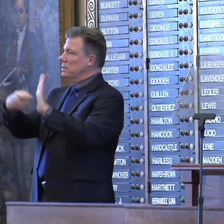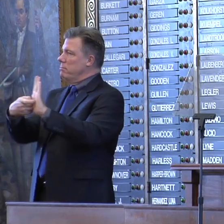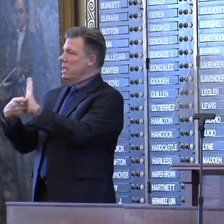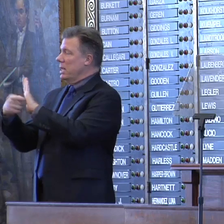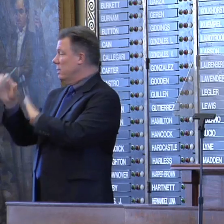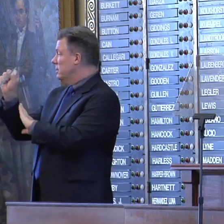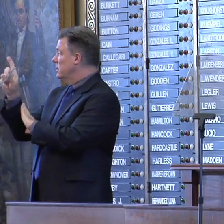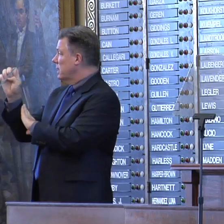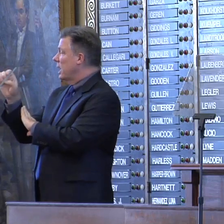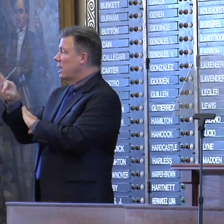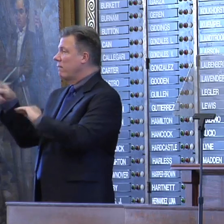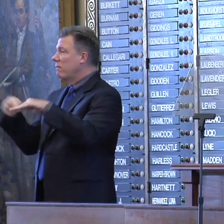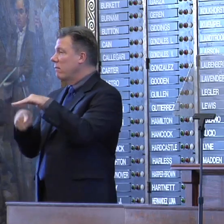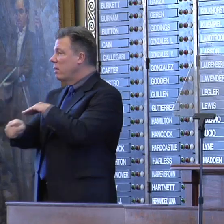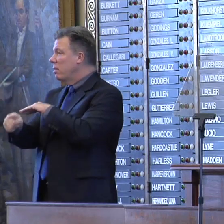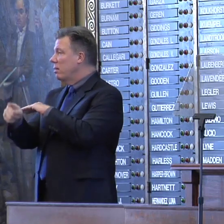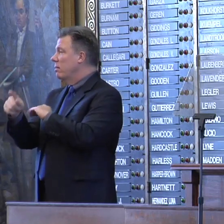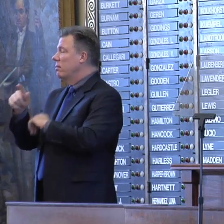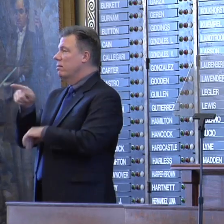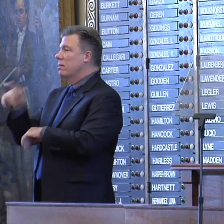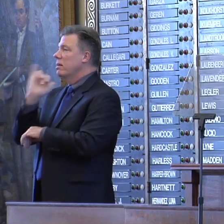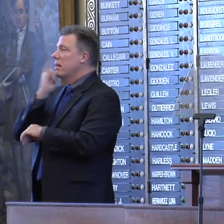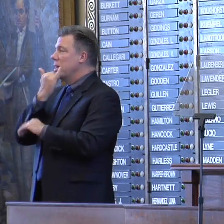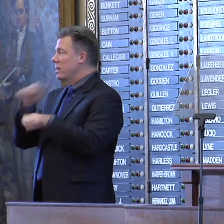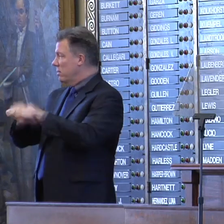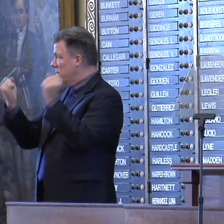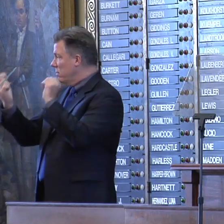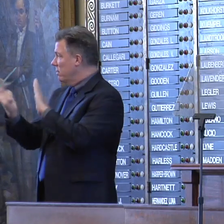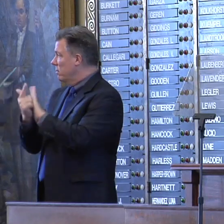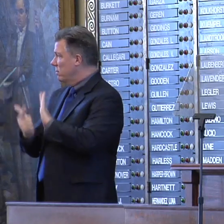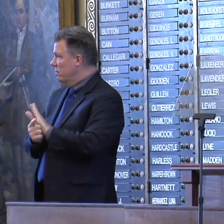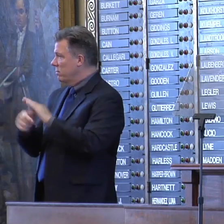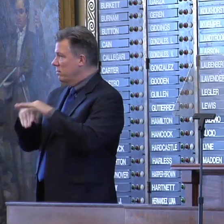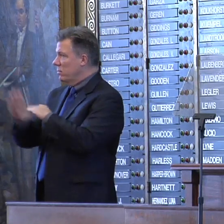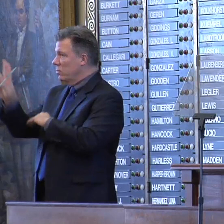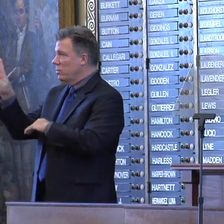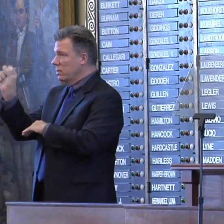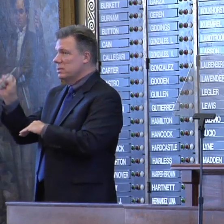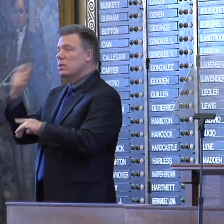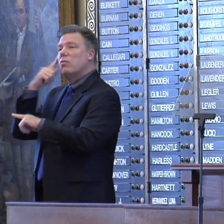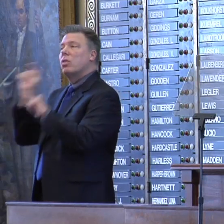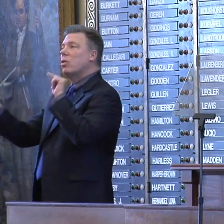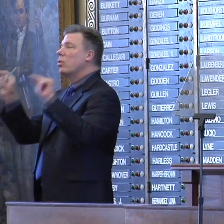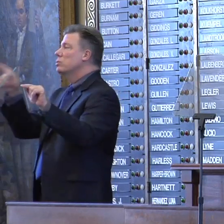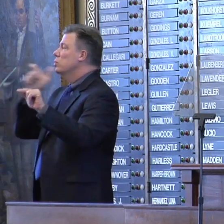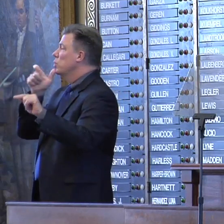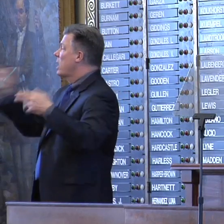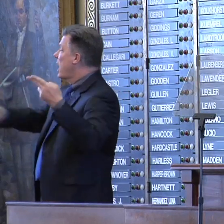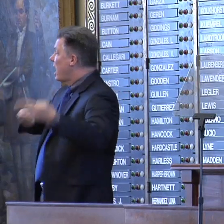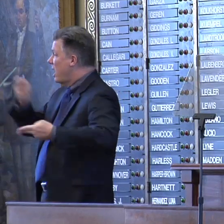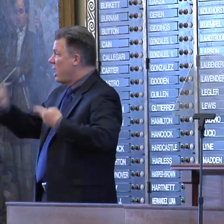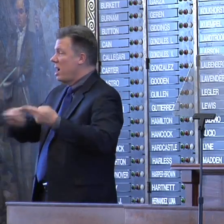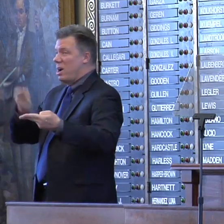We must establish criminal penalties for employers who knowingly hire workers who are here in violation of